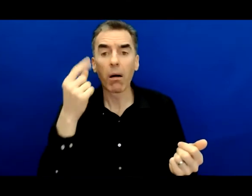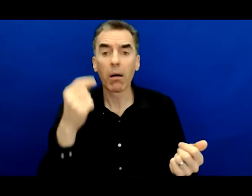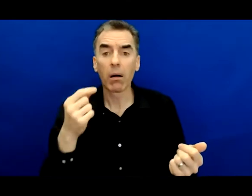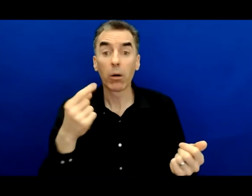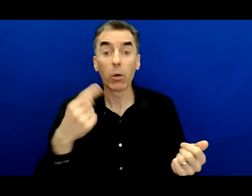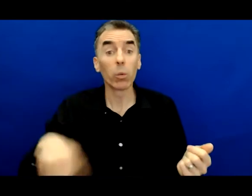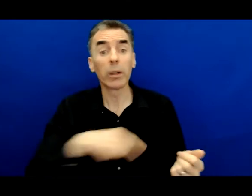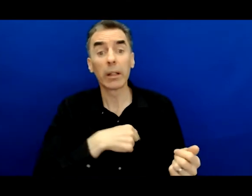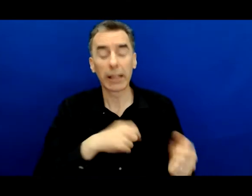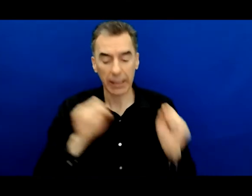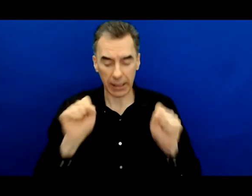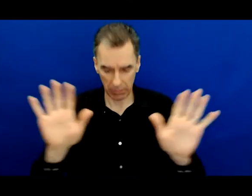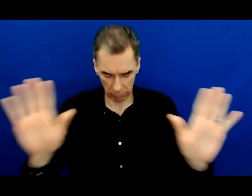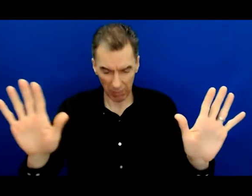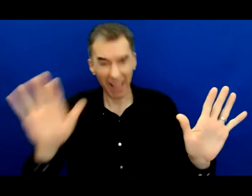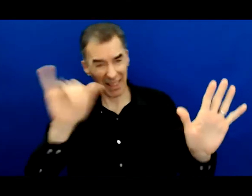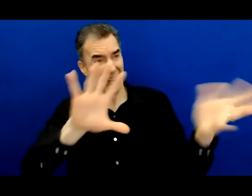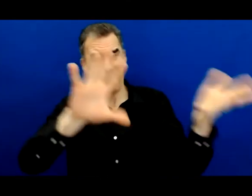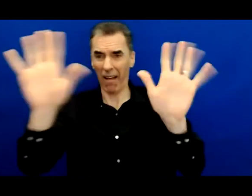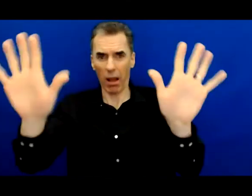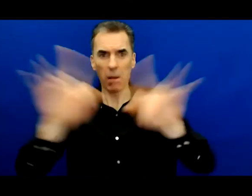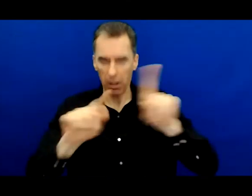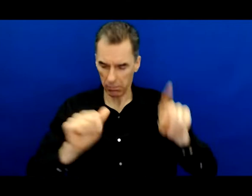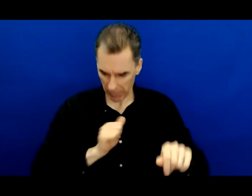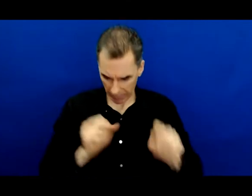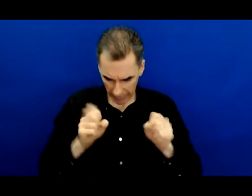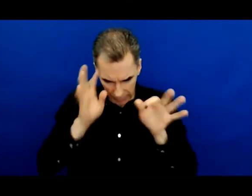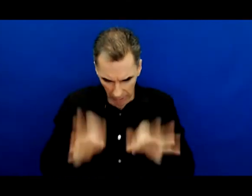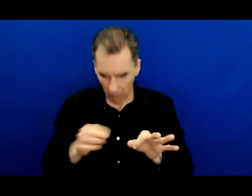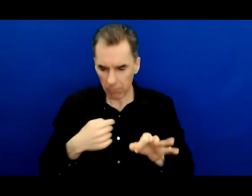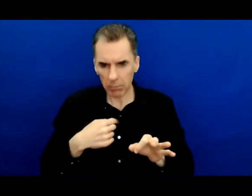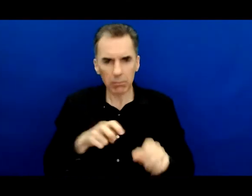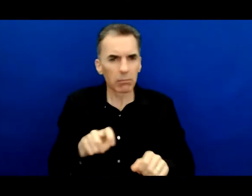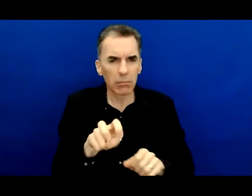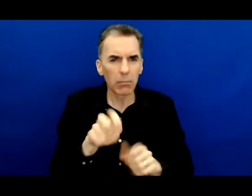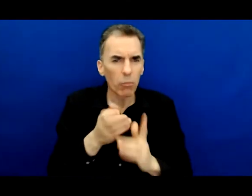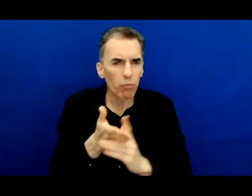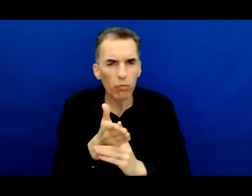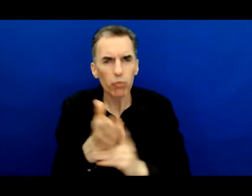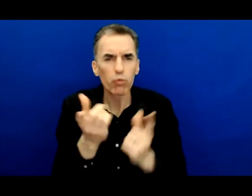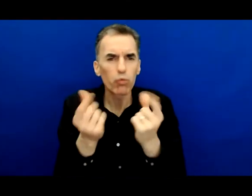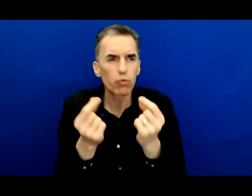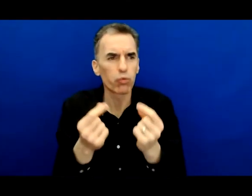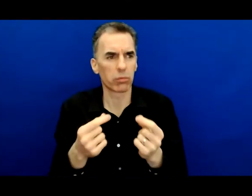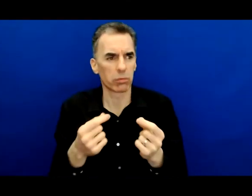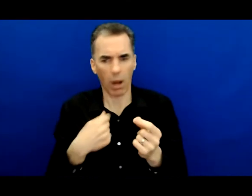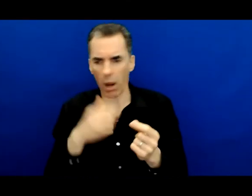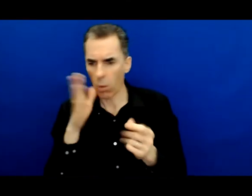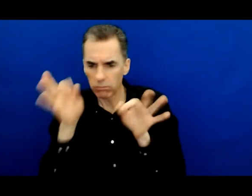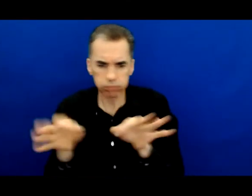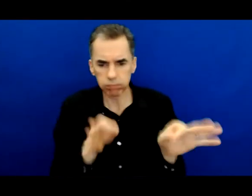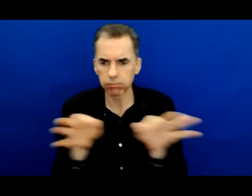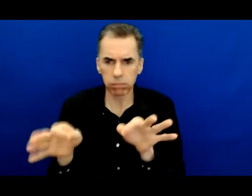and make choices about how we move through that world, how we minister to the world, choices about how much